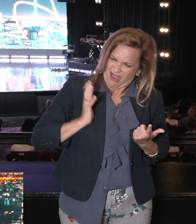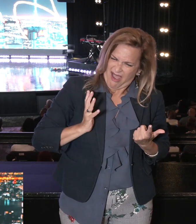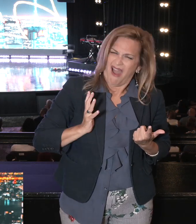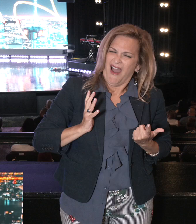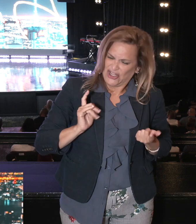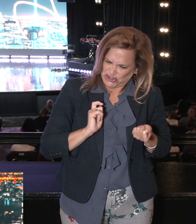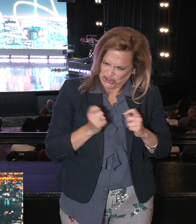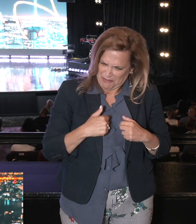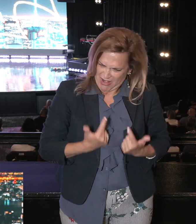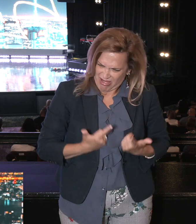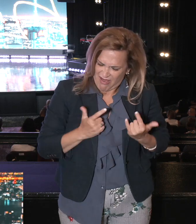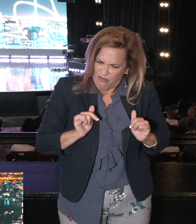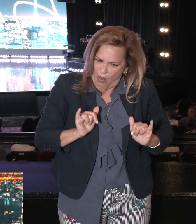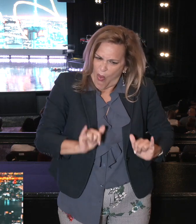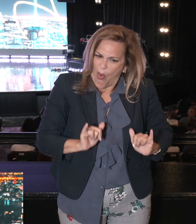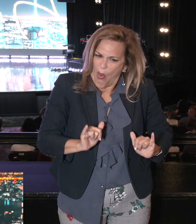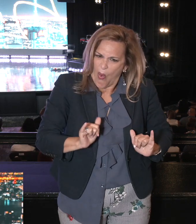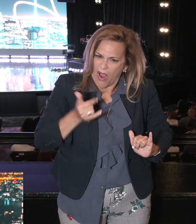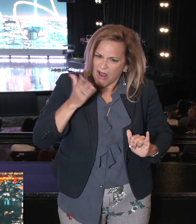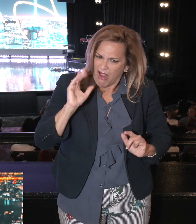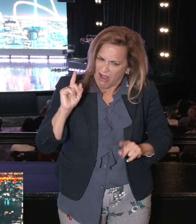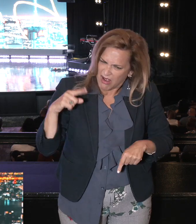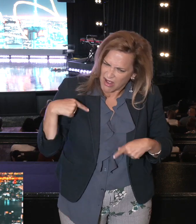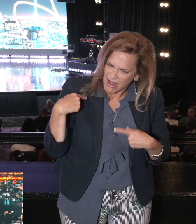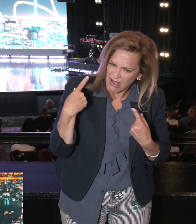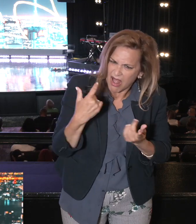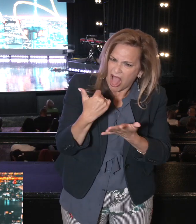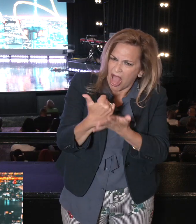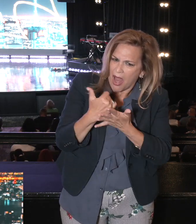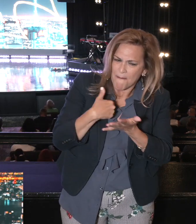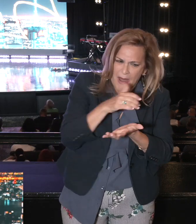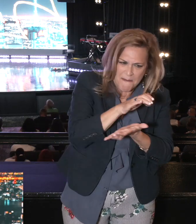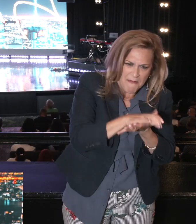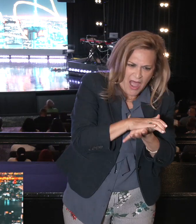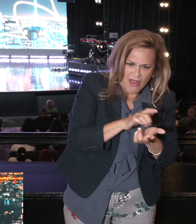We just recognize where he brought your marriage or where he brought your household.